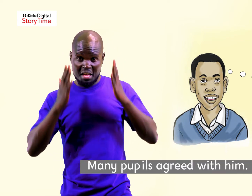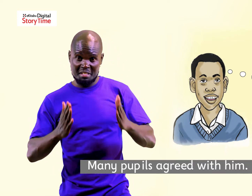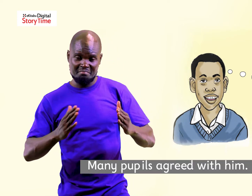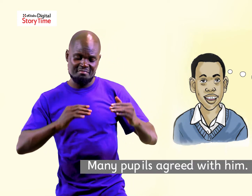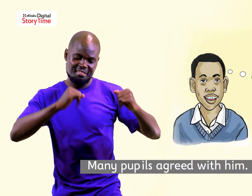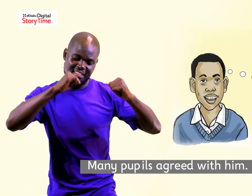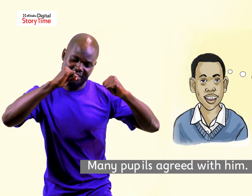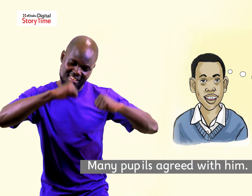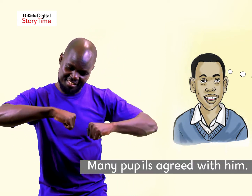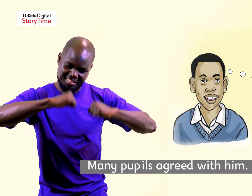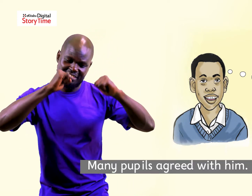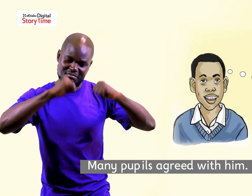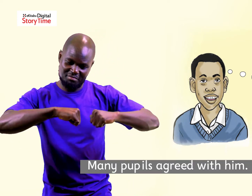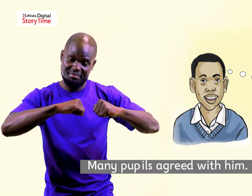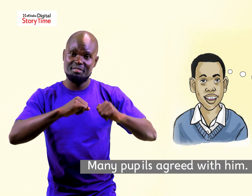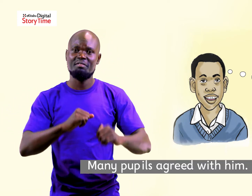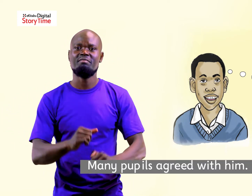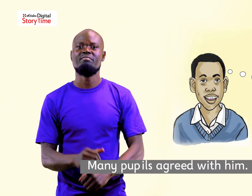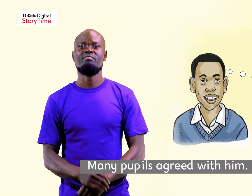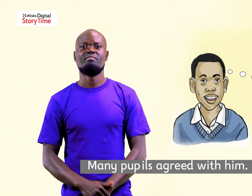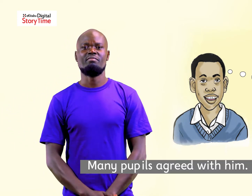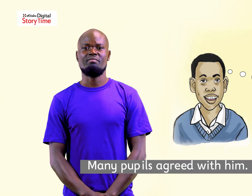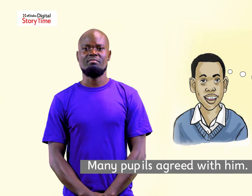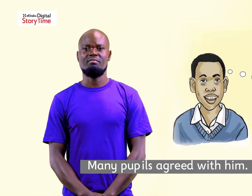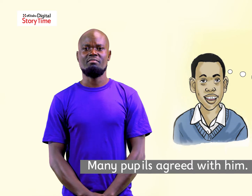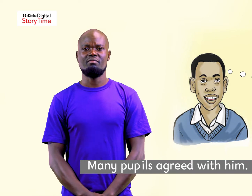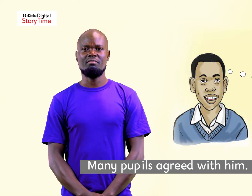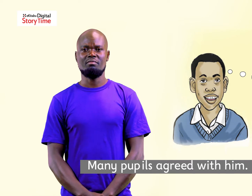many pupils agreed with him